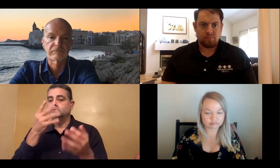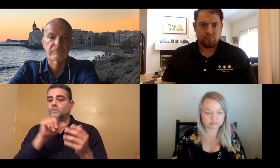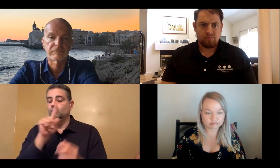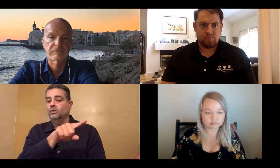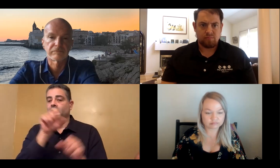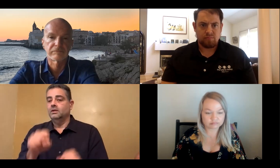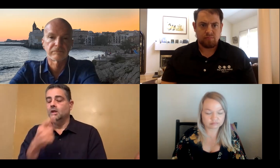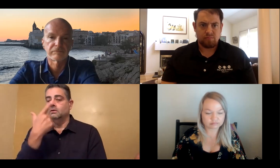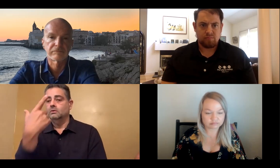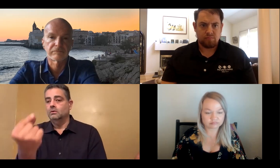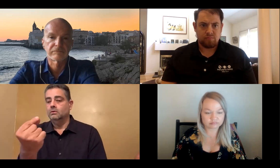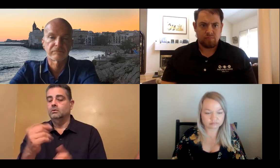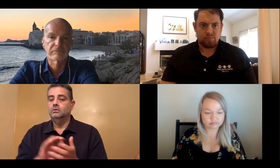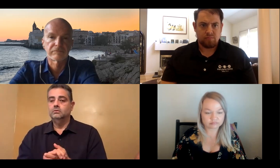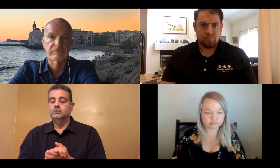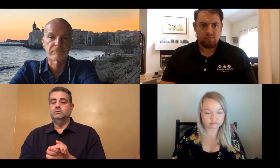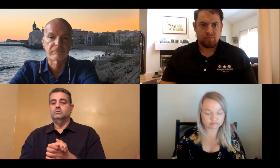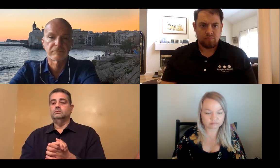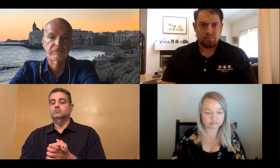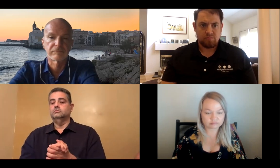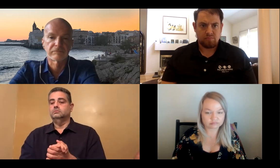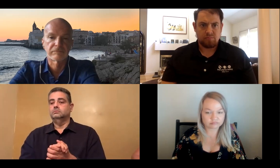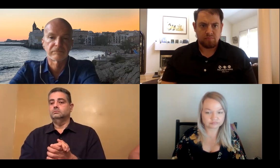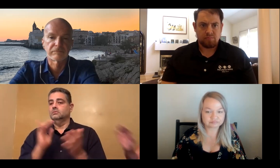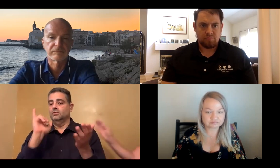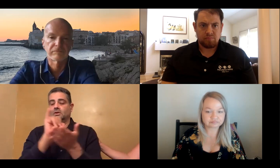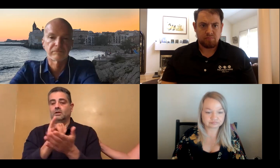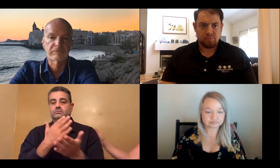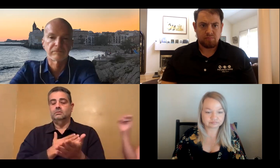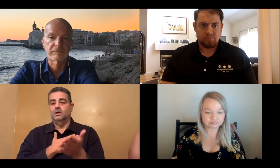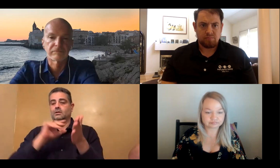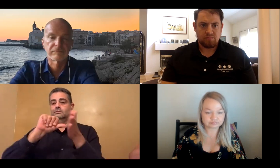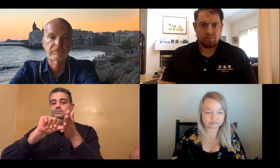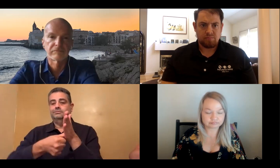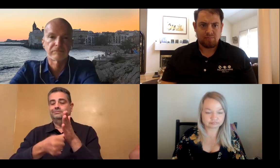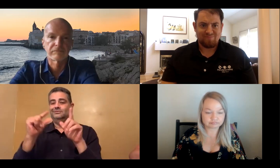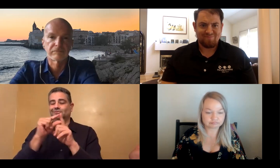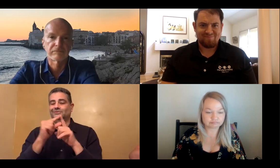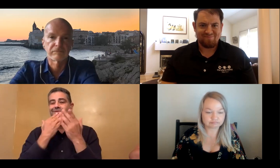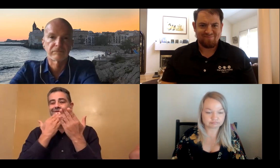And we need to be able to provide them with the options that will best serve them.